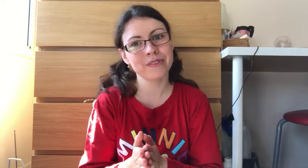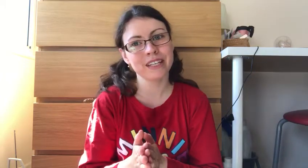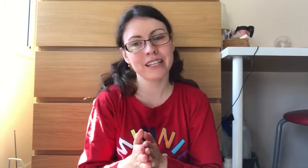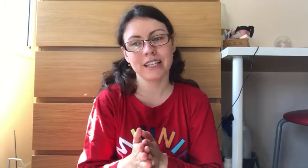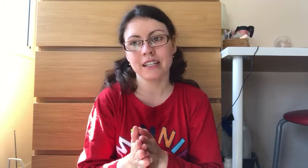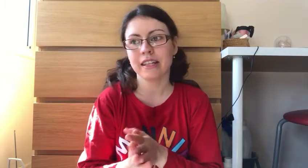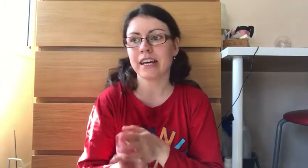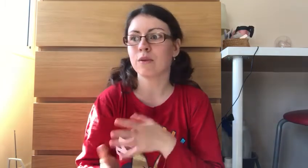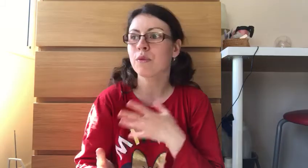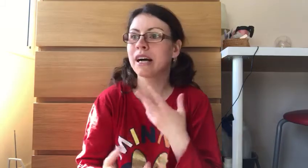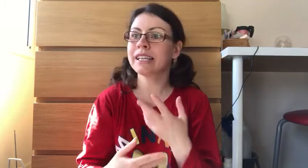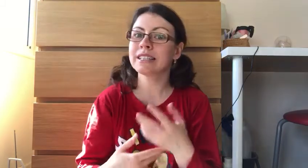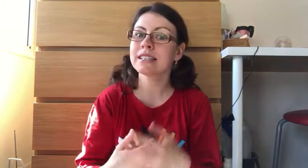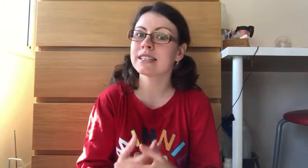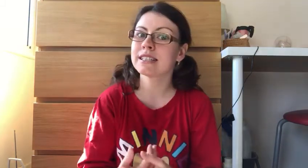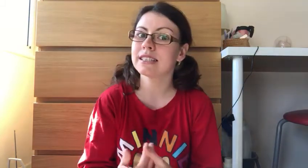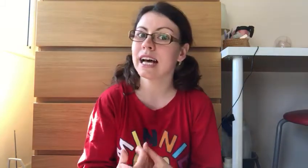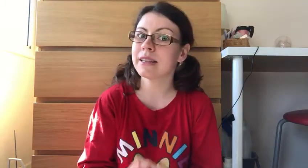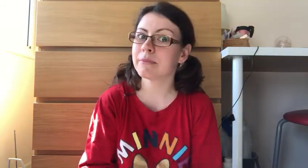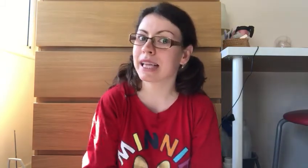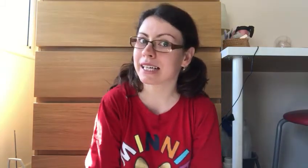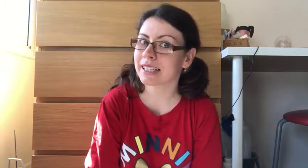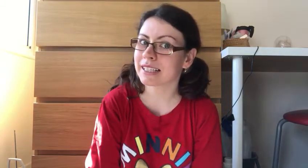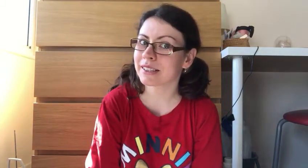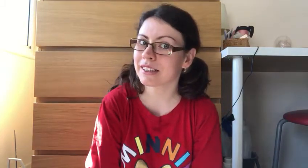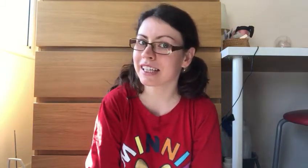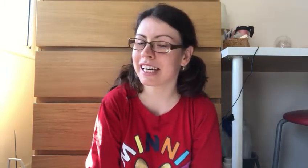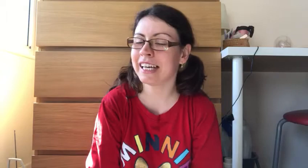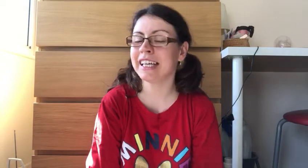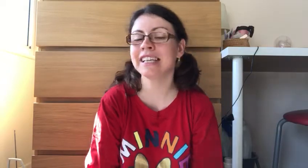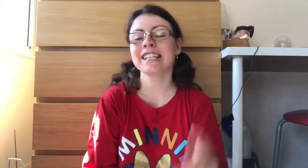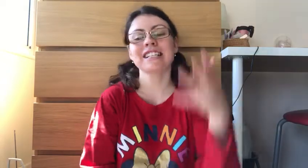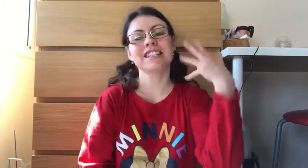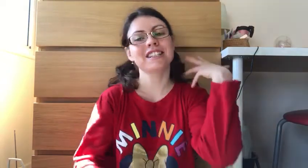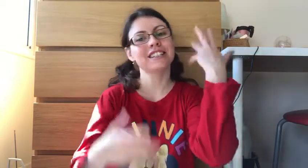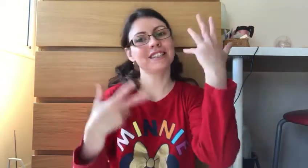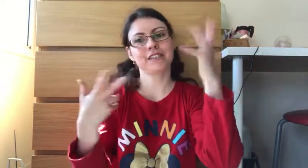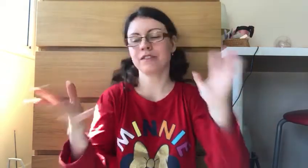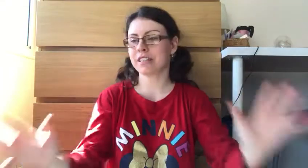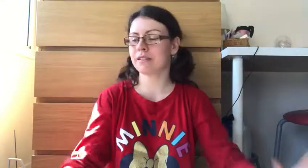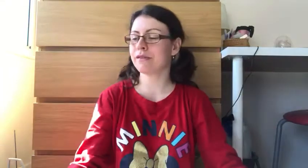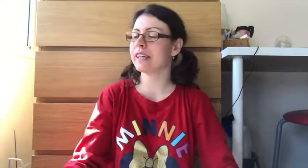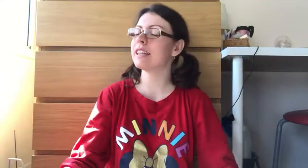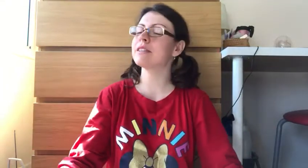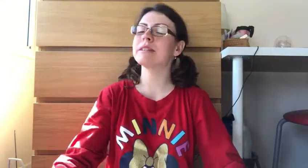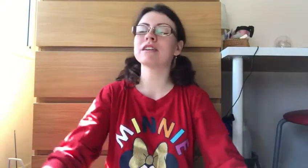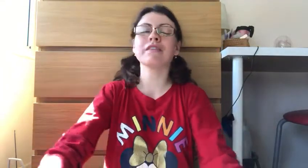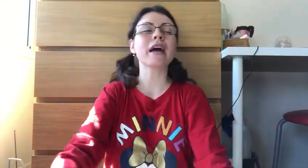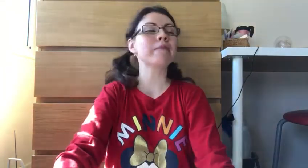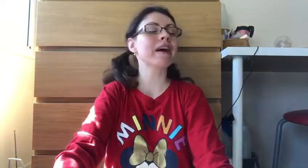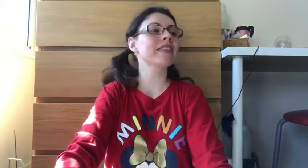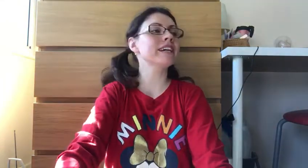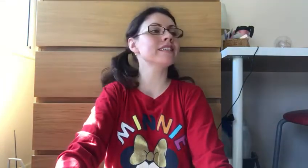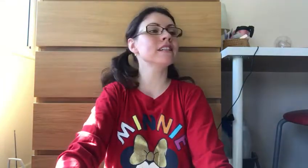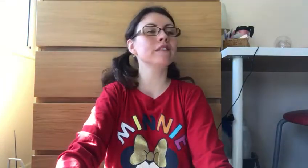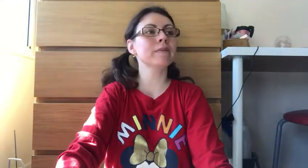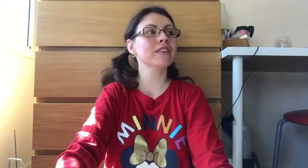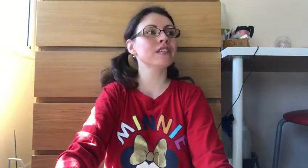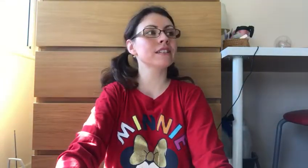they are white and black. Okay so just to think a little bit of a nice lovely pandas,